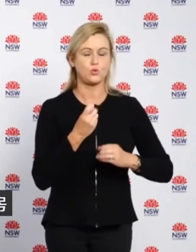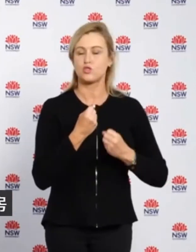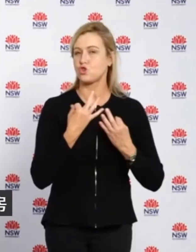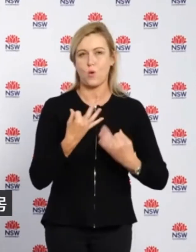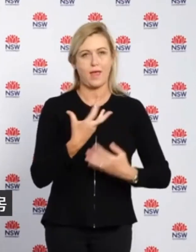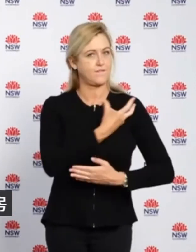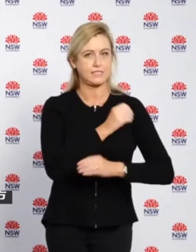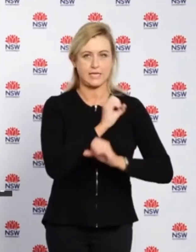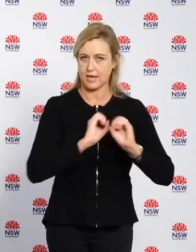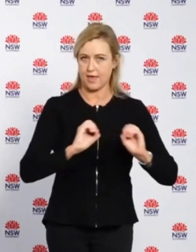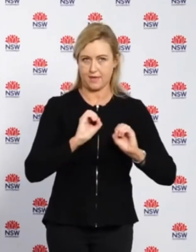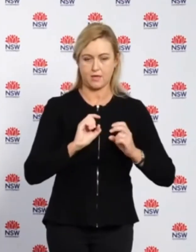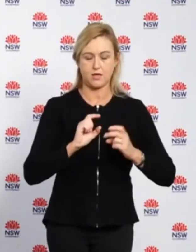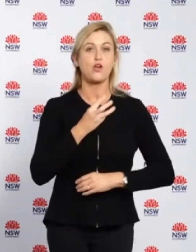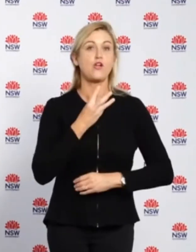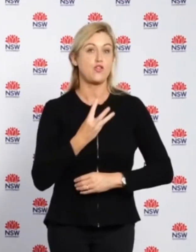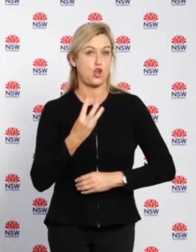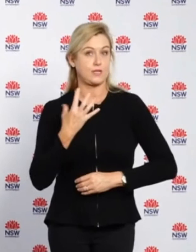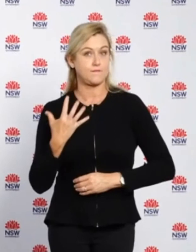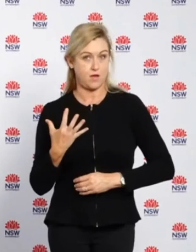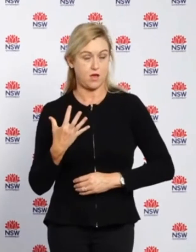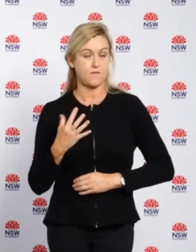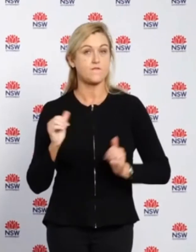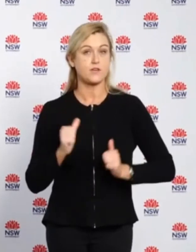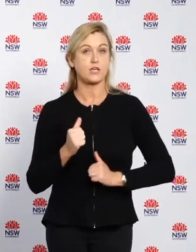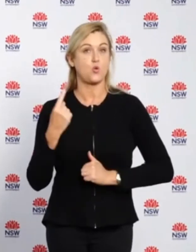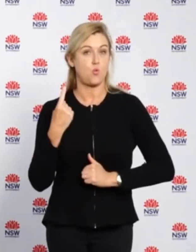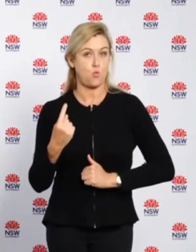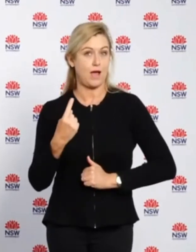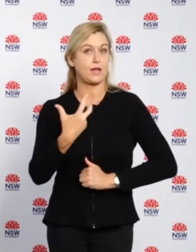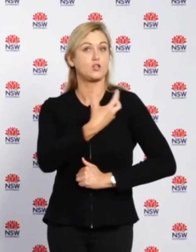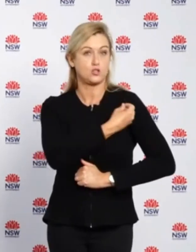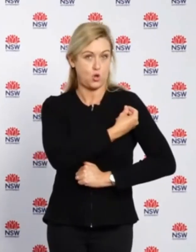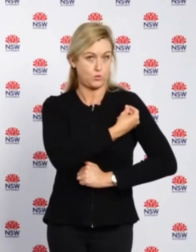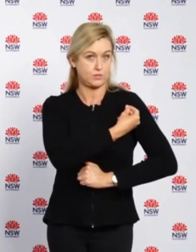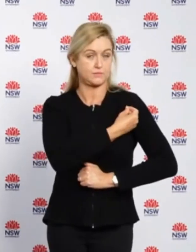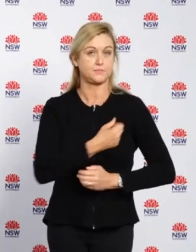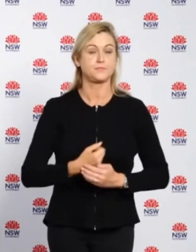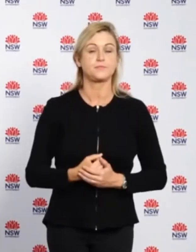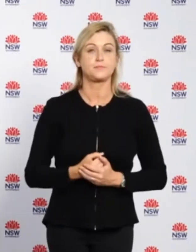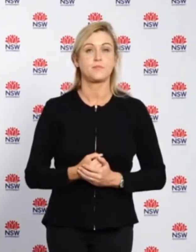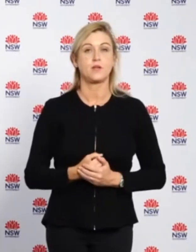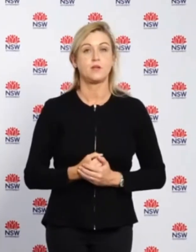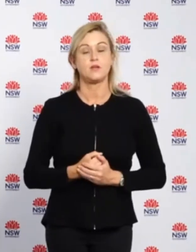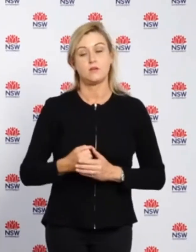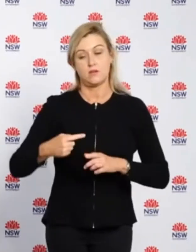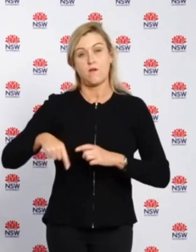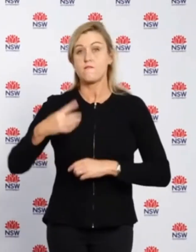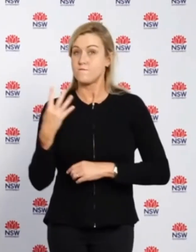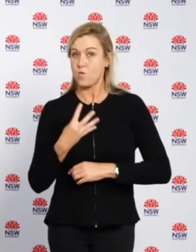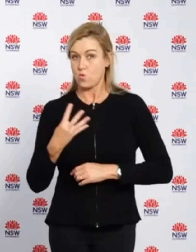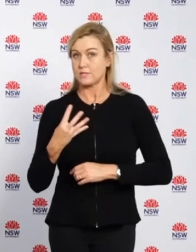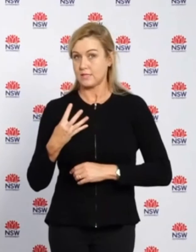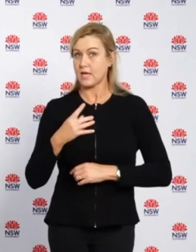vaccinated, 35 people have received the first dose of a COVID-19 vaccine and 14